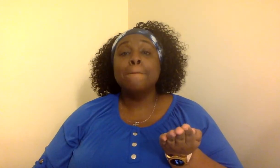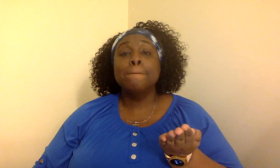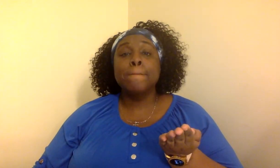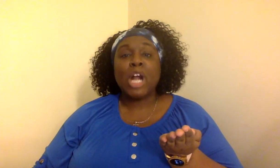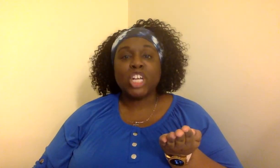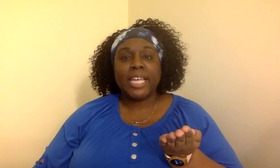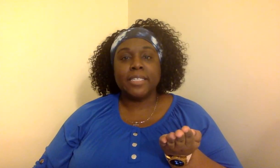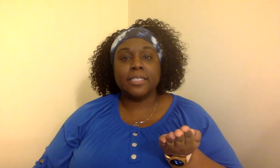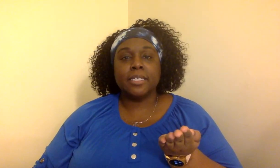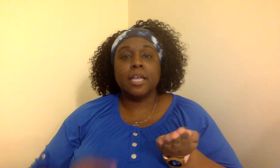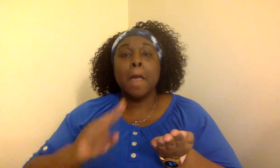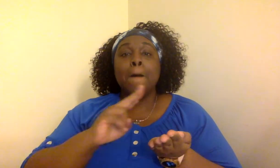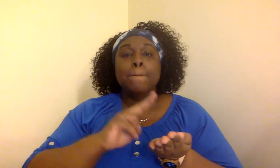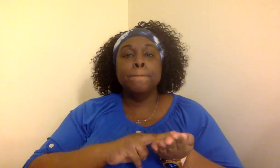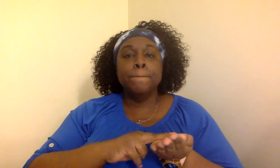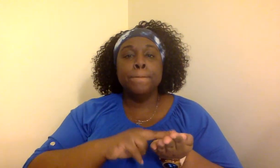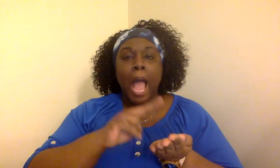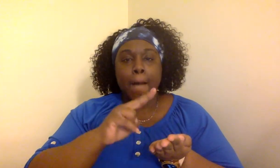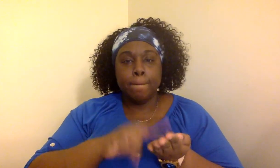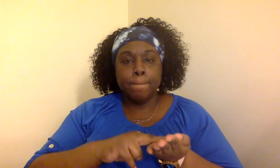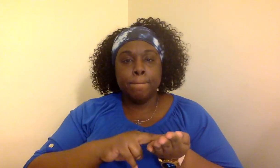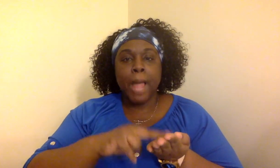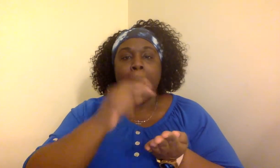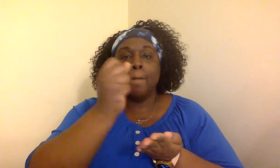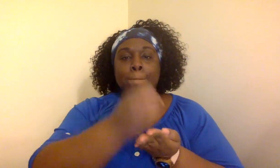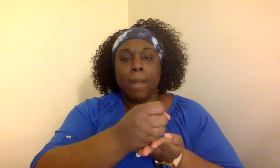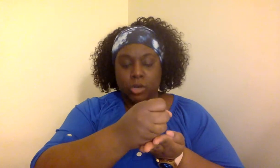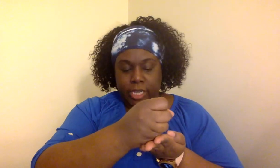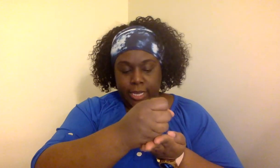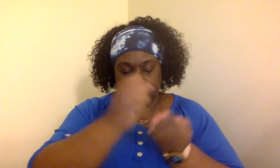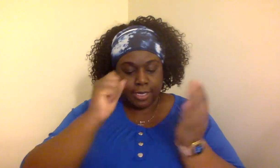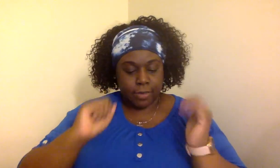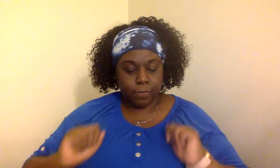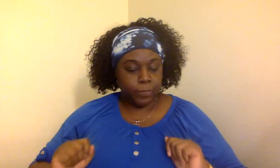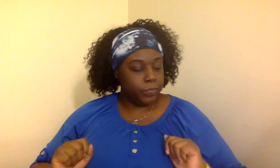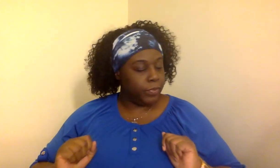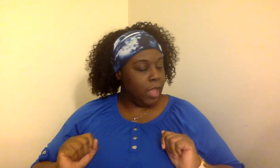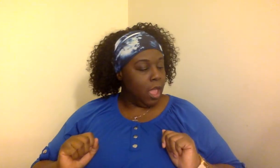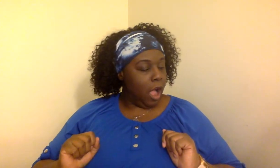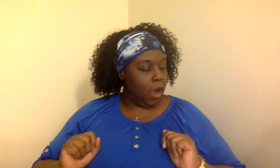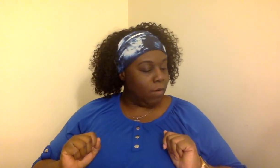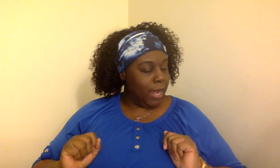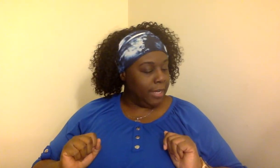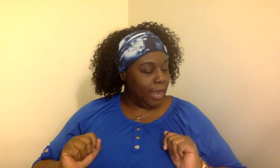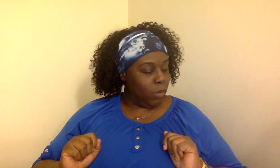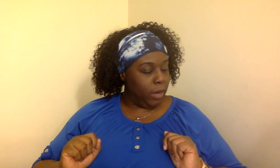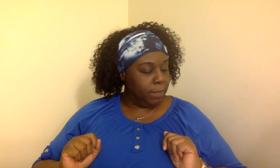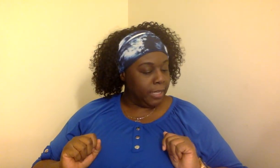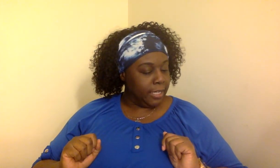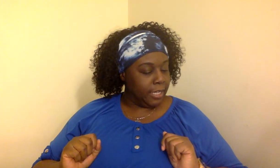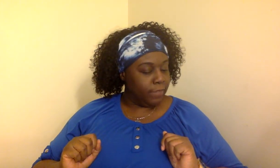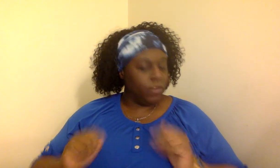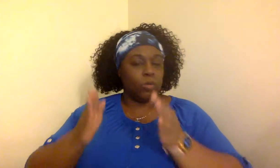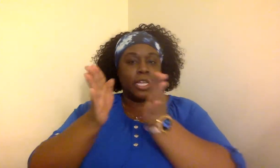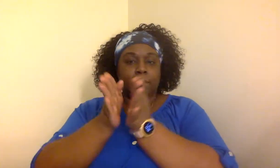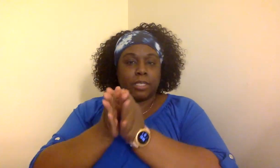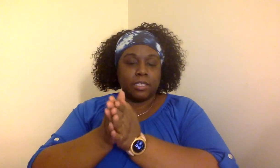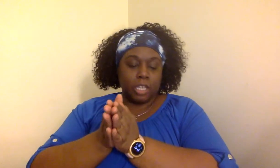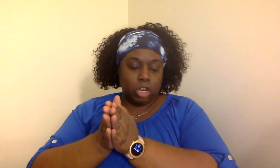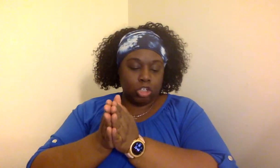market, m, m, market. All right, now we are blending phonemes. Let's get our